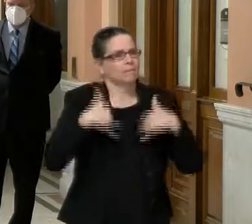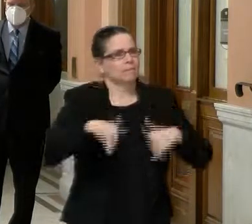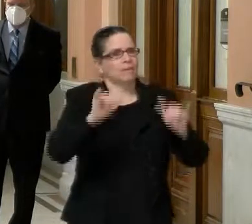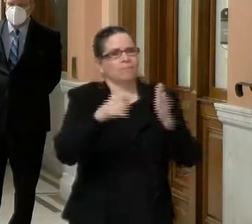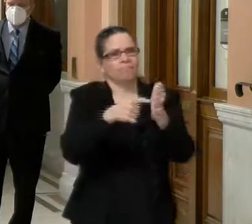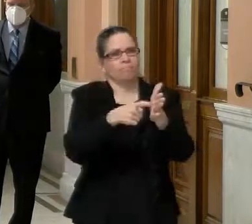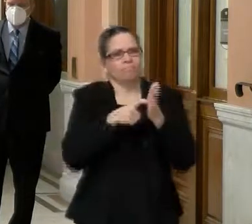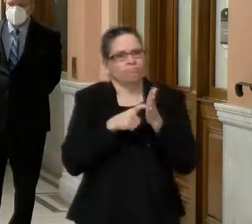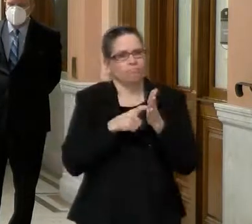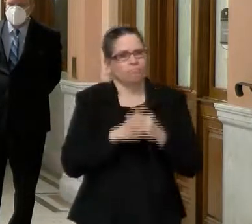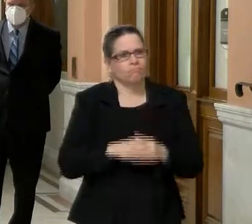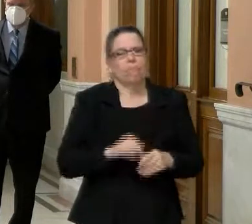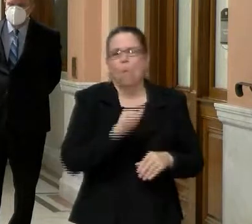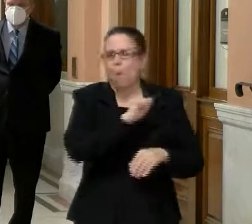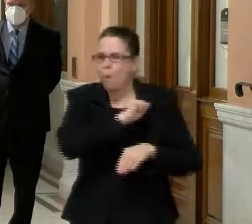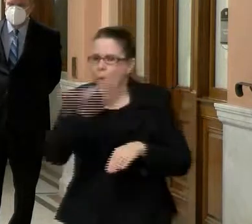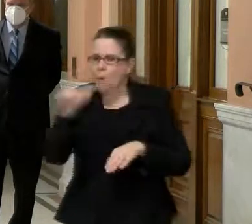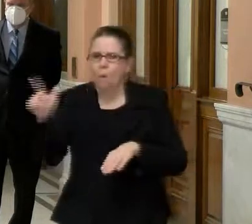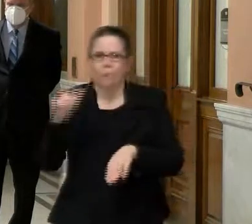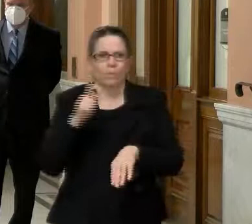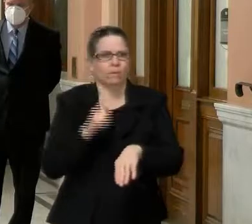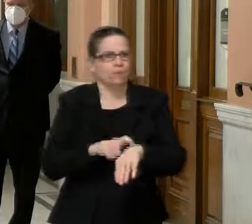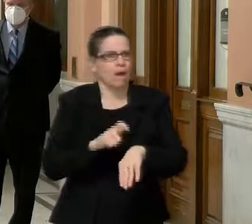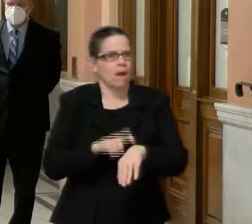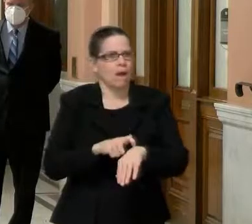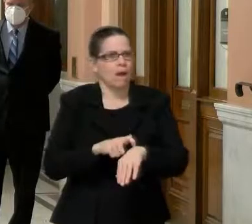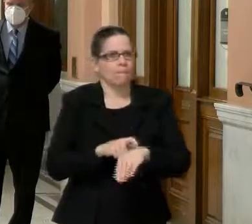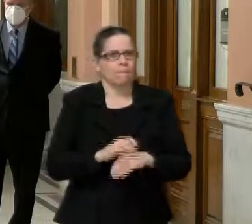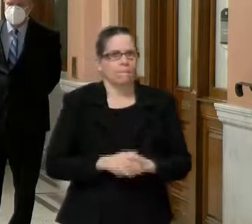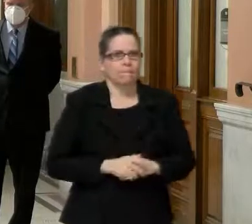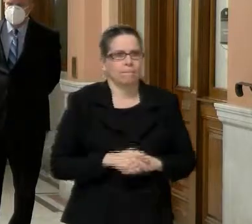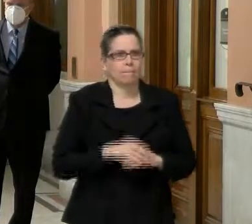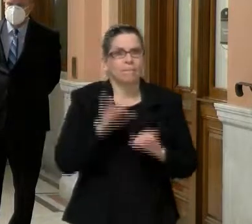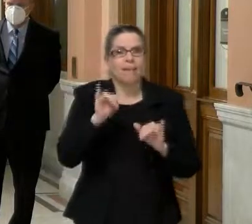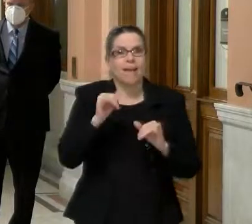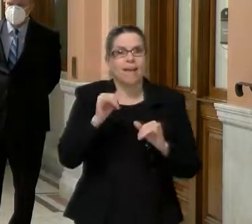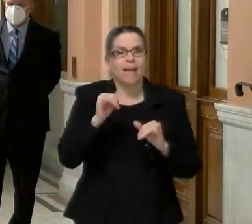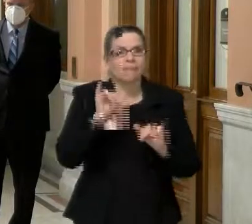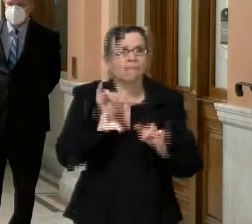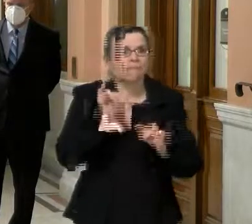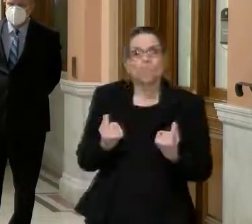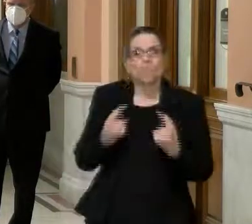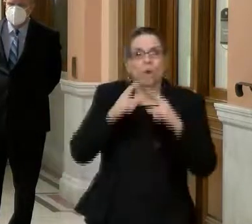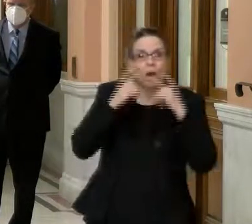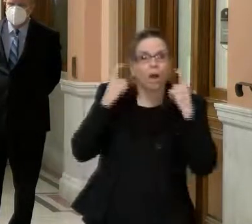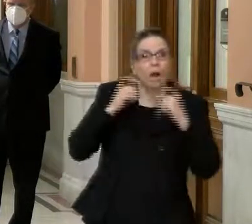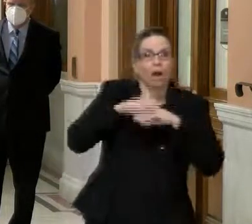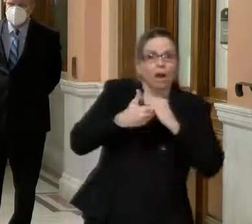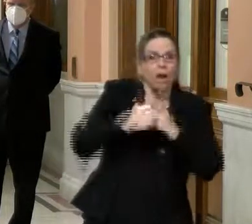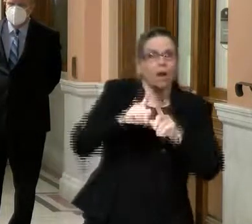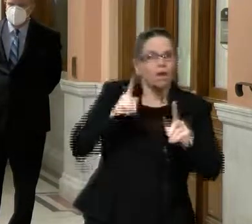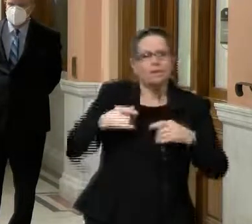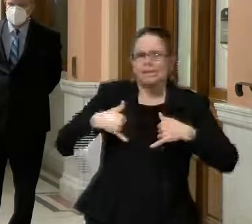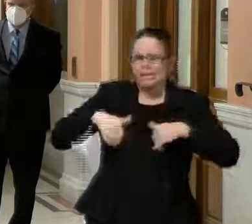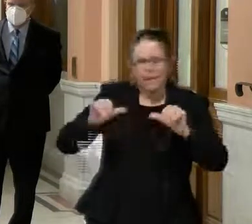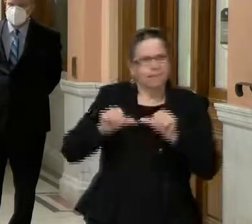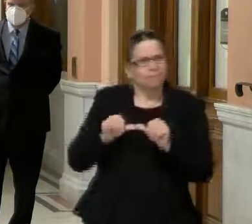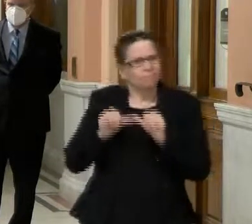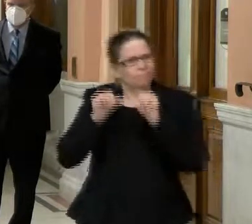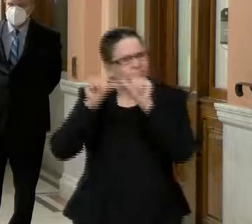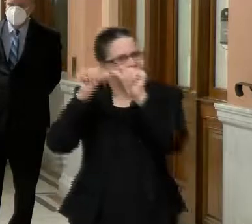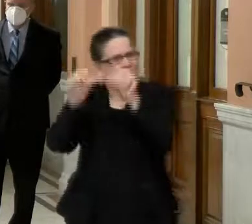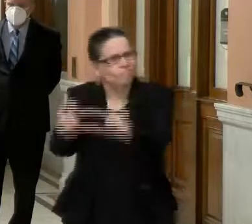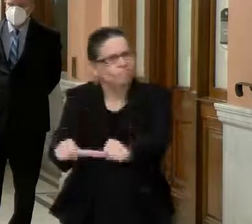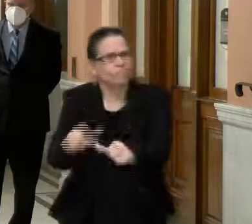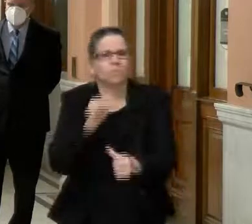all times. Uh, and that really is important that we continue to do that, not drop our, our guard, uh, or, uh, you know,